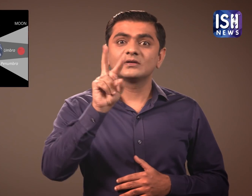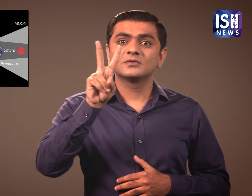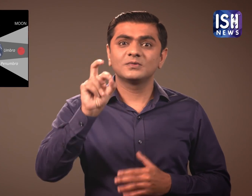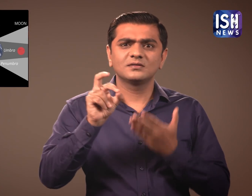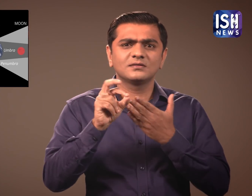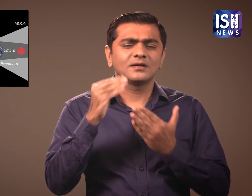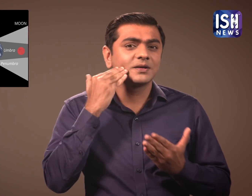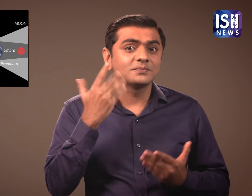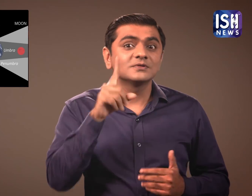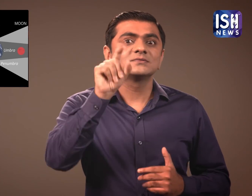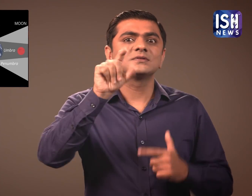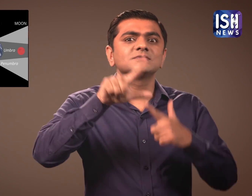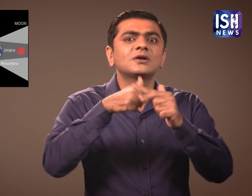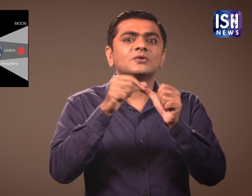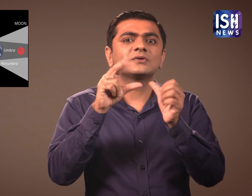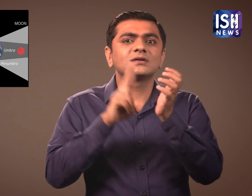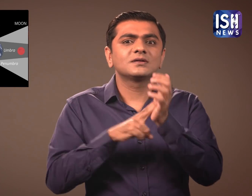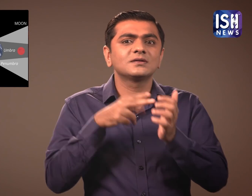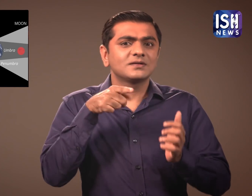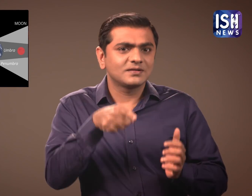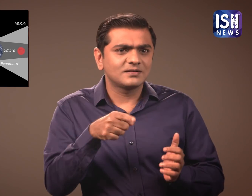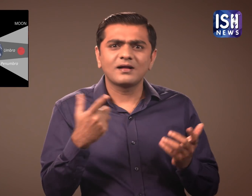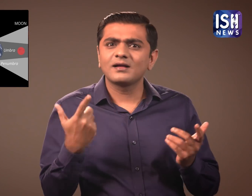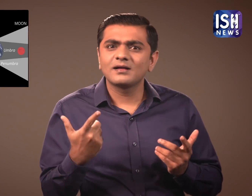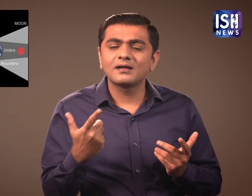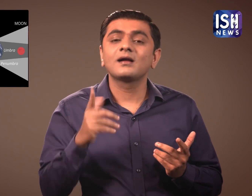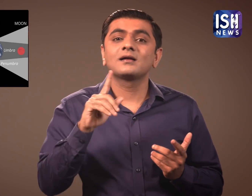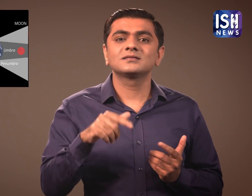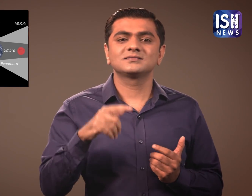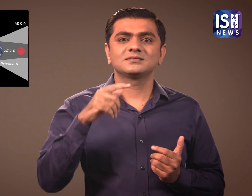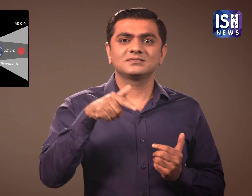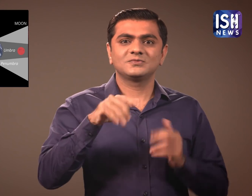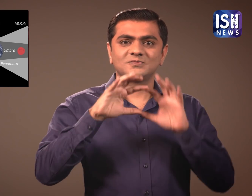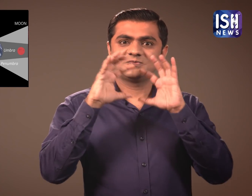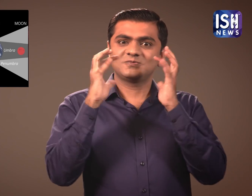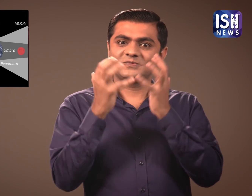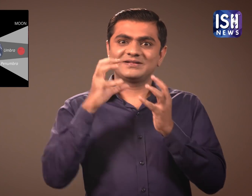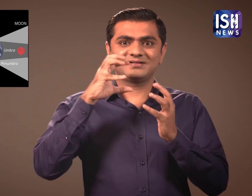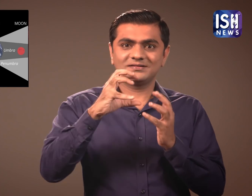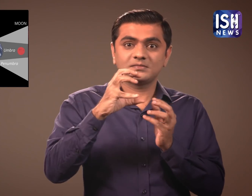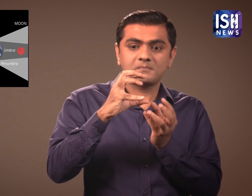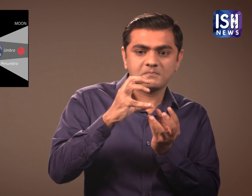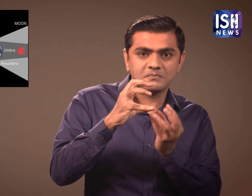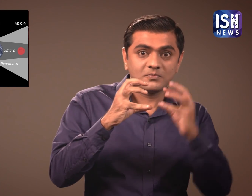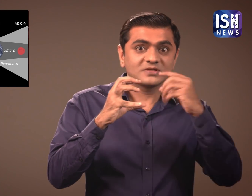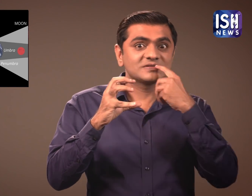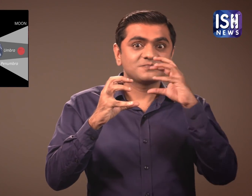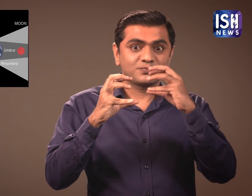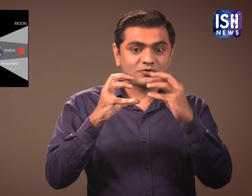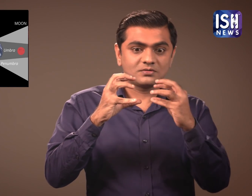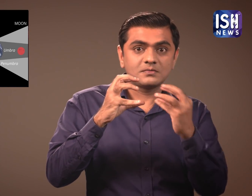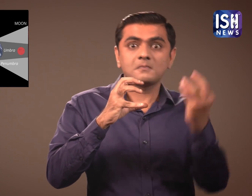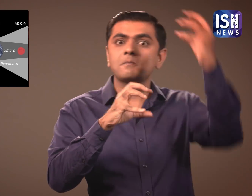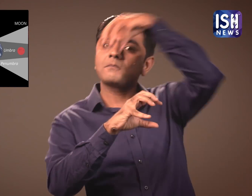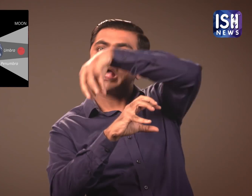On January 10, 2020, the Moon will be behind the Earth and it is called